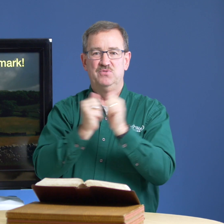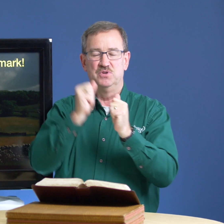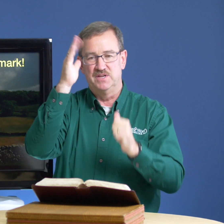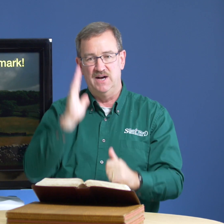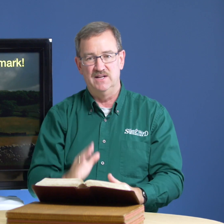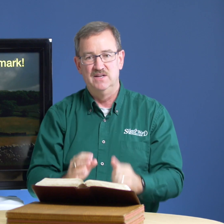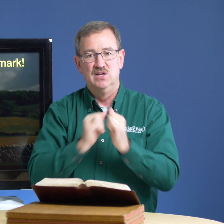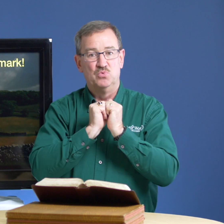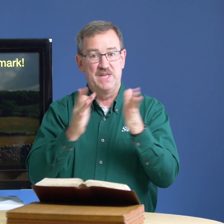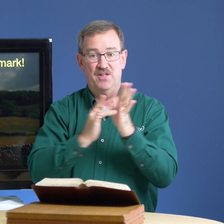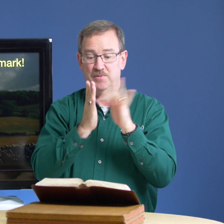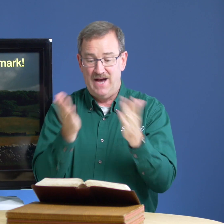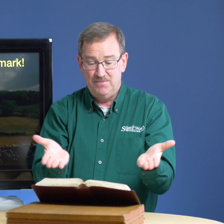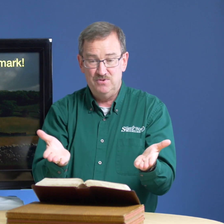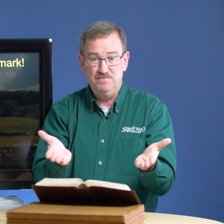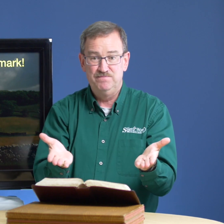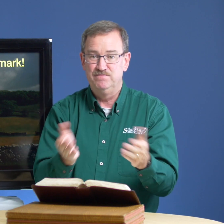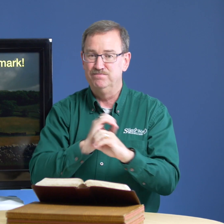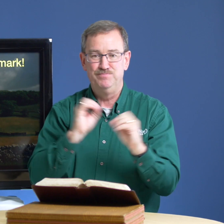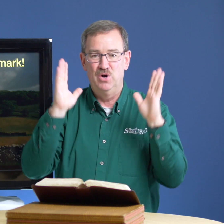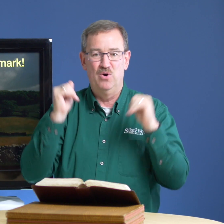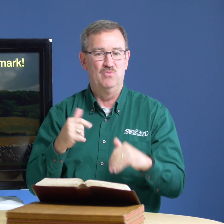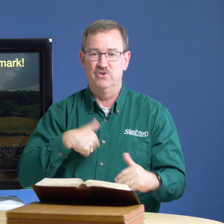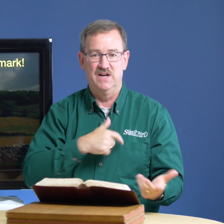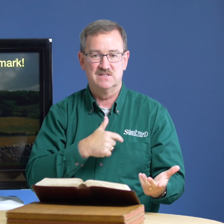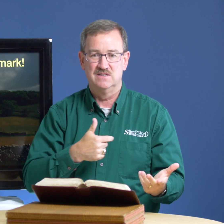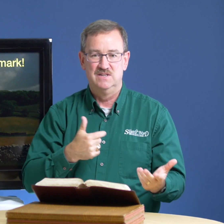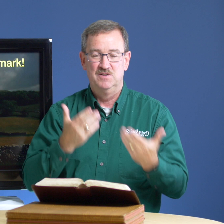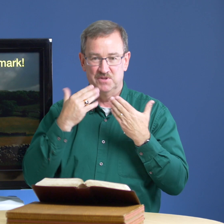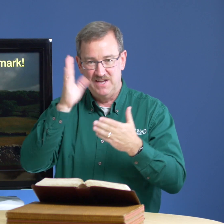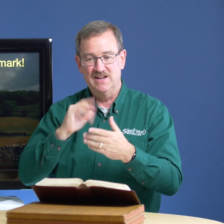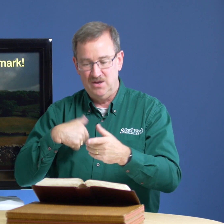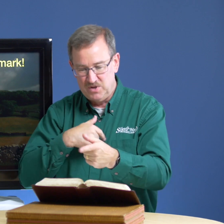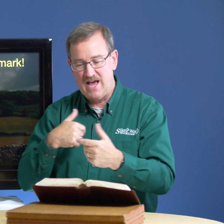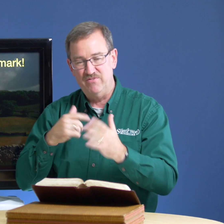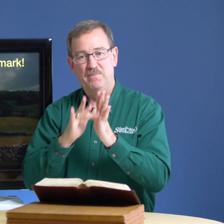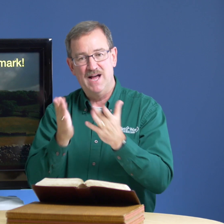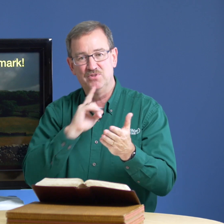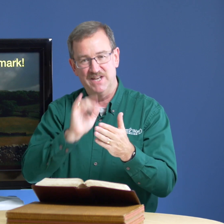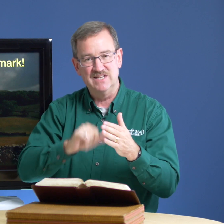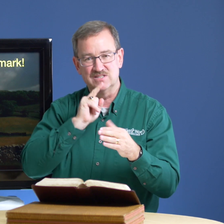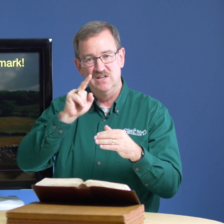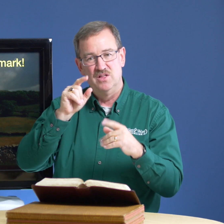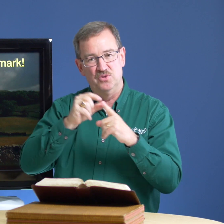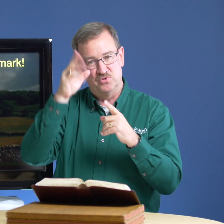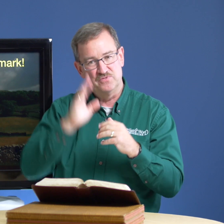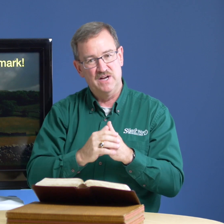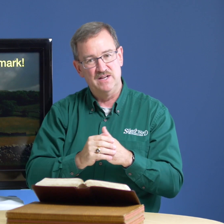with god without the bible no hope for us but thank god we have a bible that is the word of god